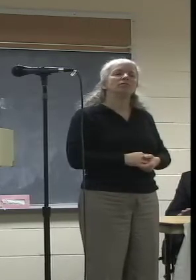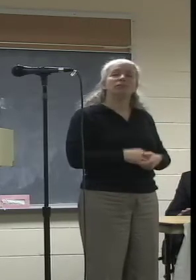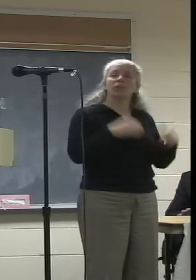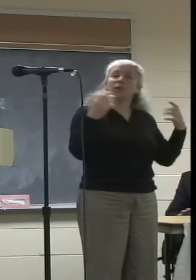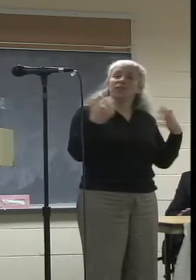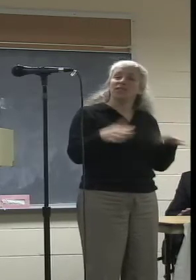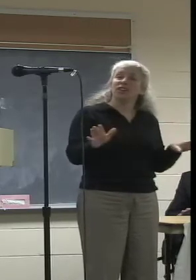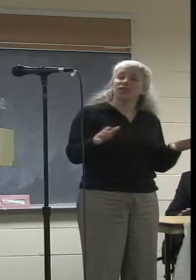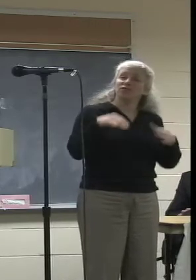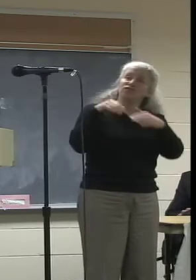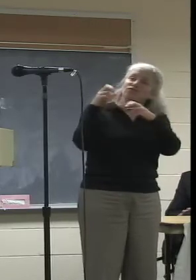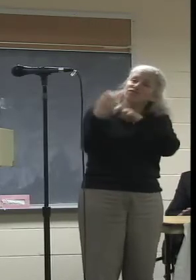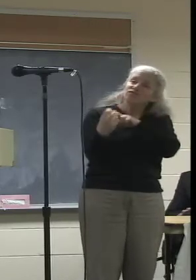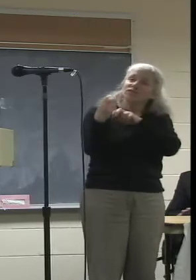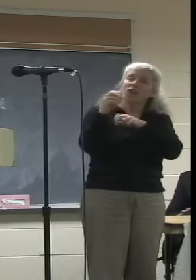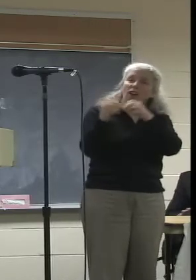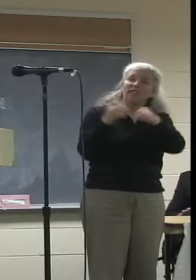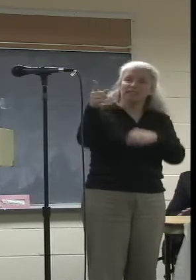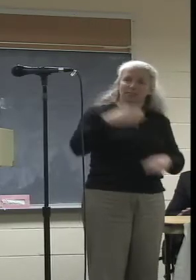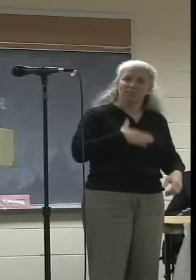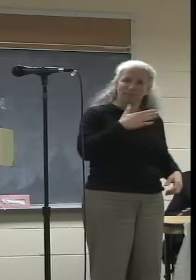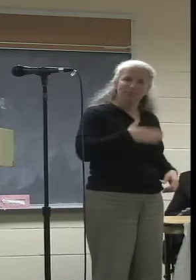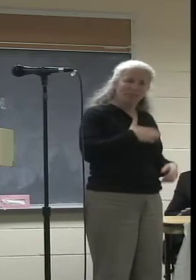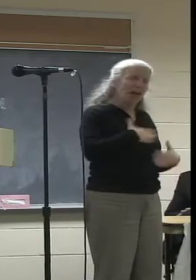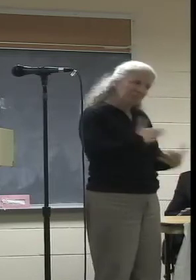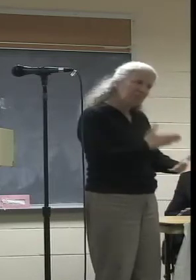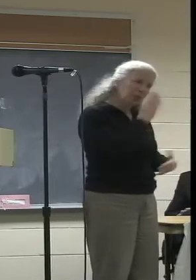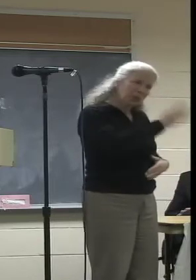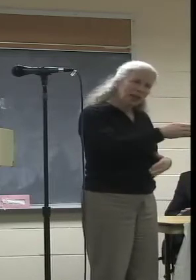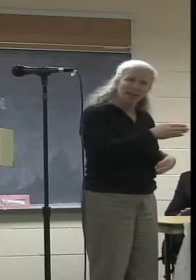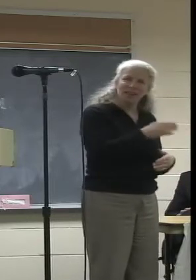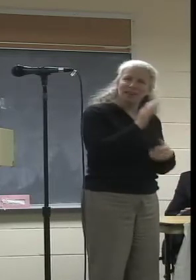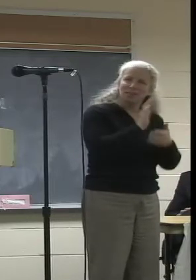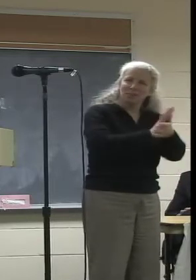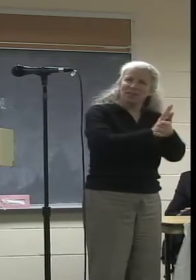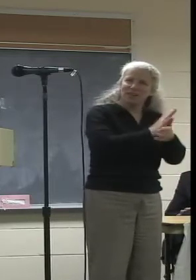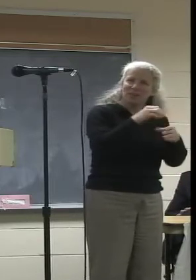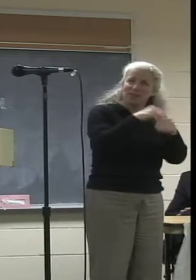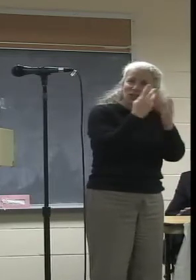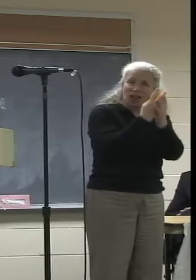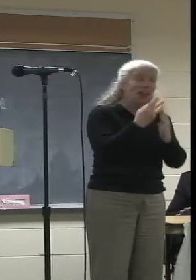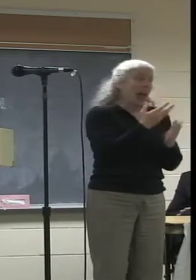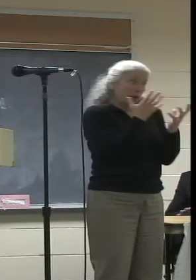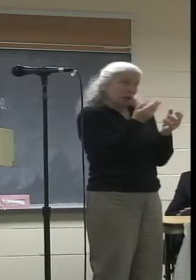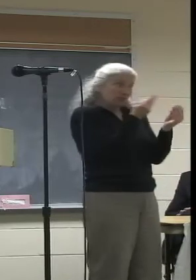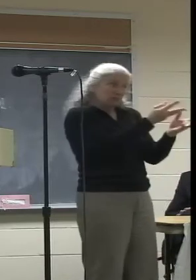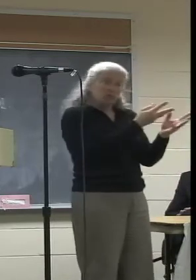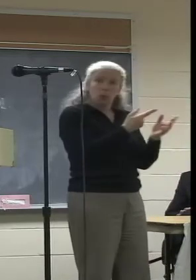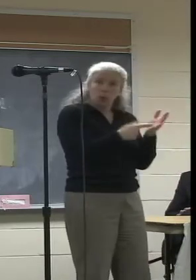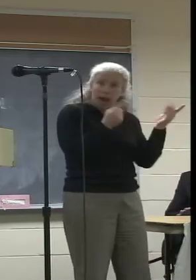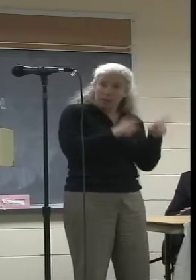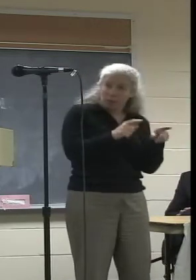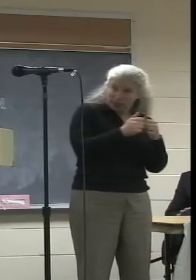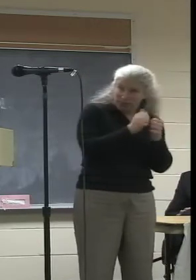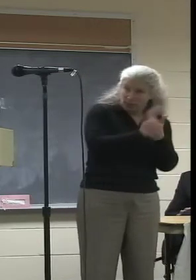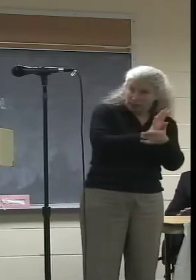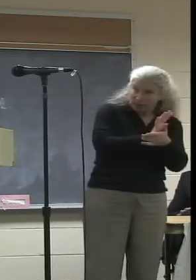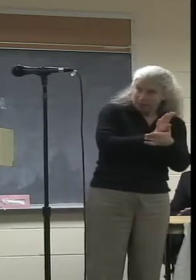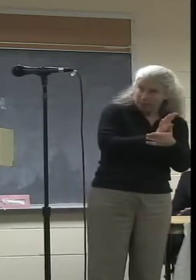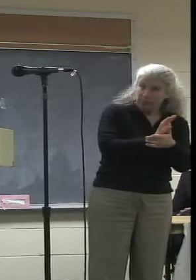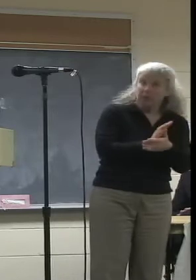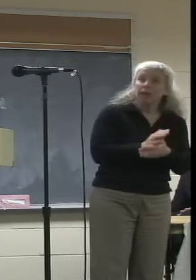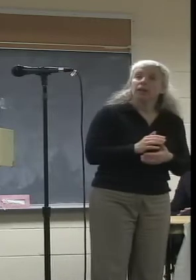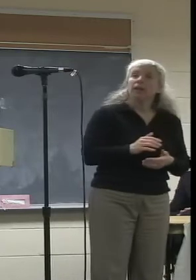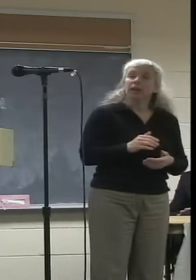we got back to his office he said he would do this project for us. A little update on our film. It has been viewed